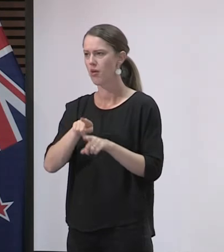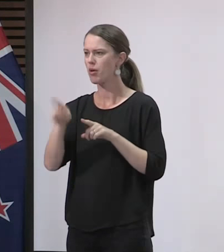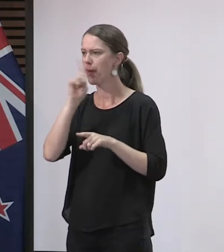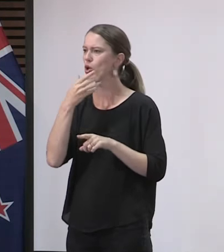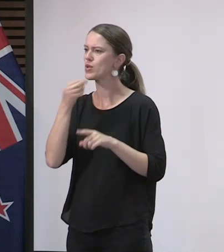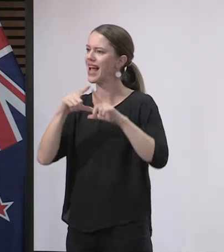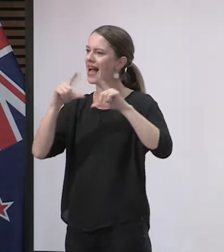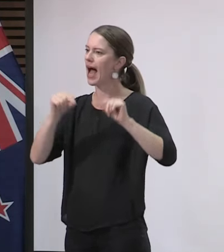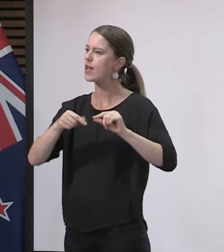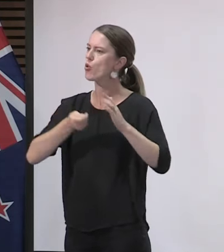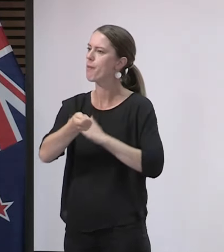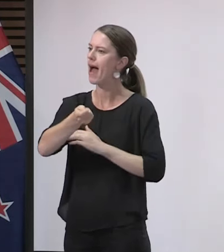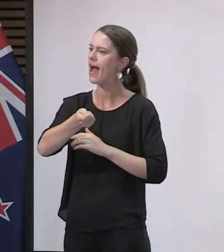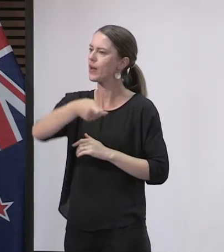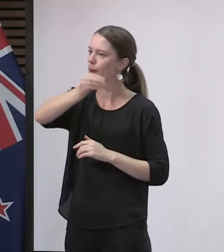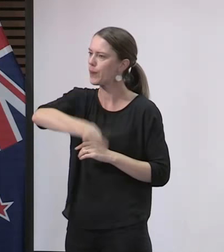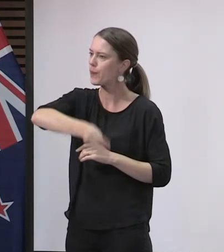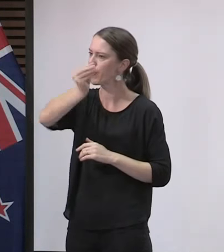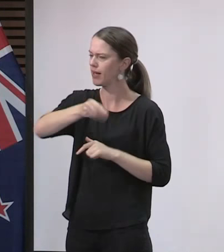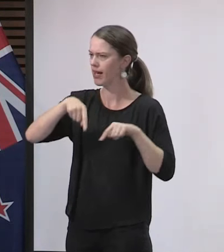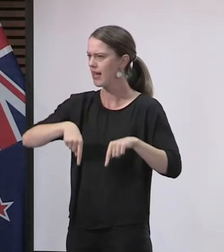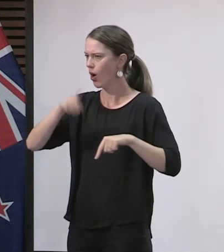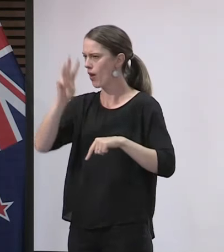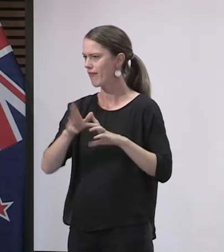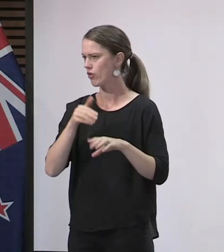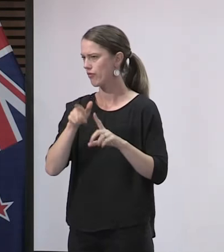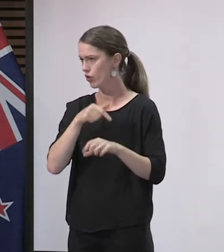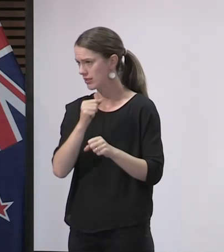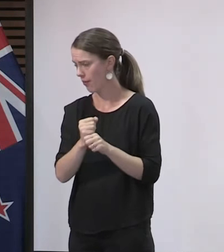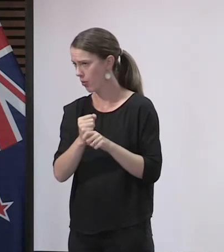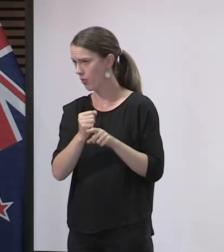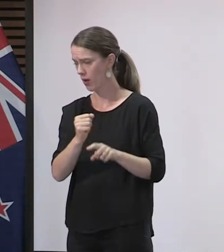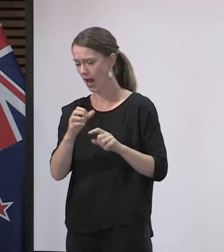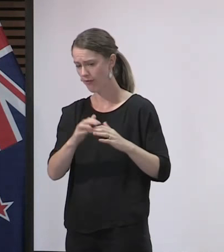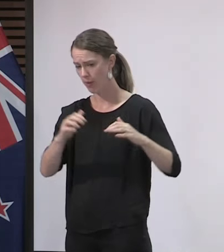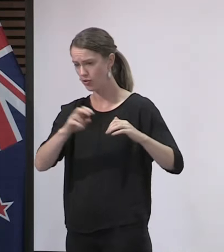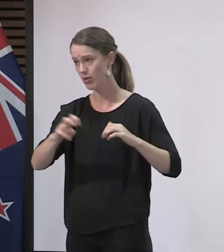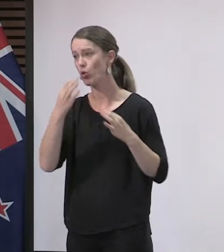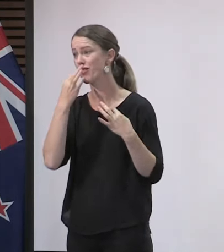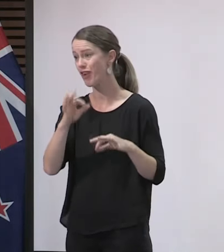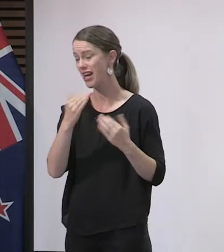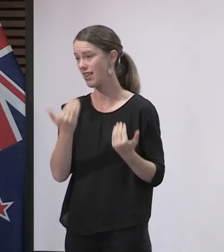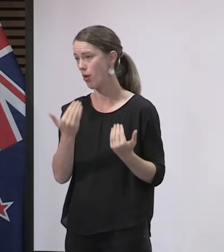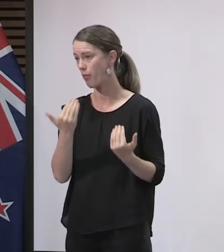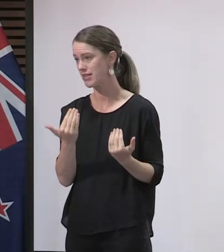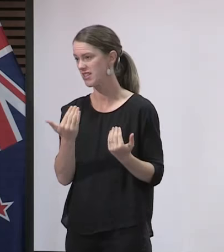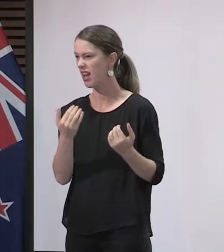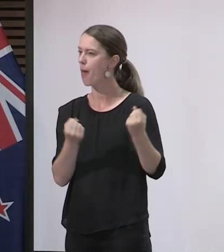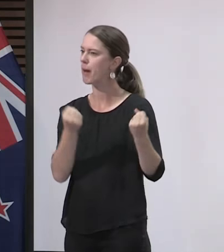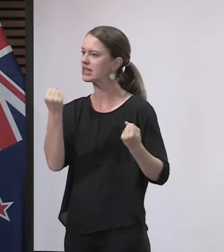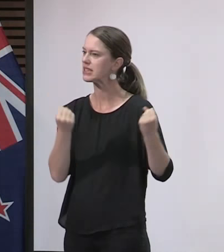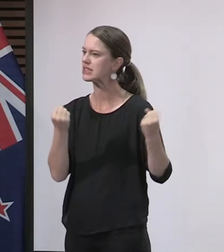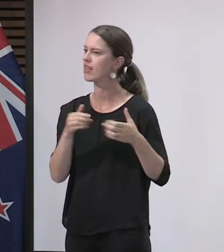sort of payment card to get on and off. And I know here in Wellington, for example, even though public transport is free at the moment, for example on buses